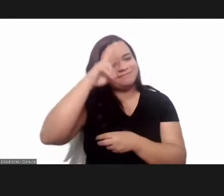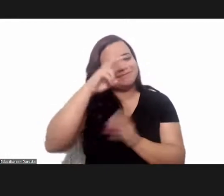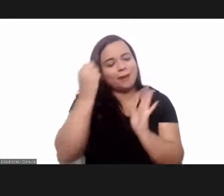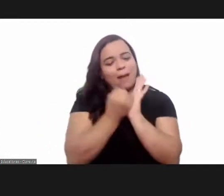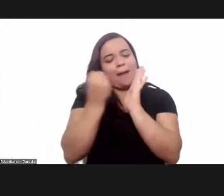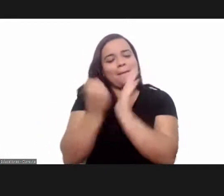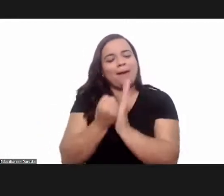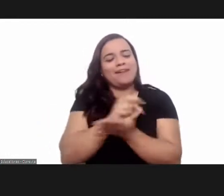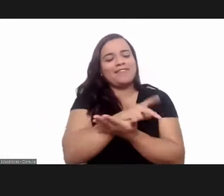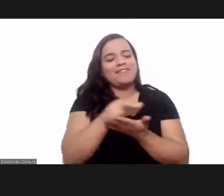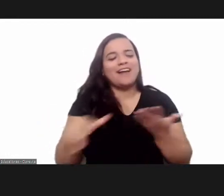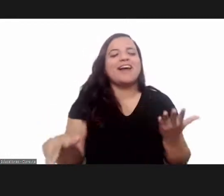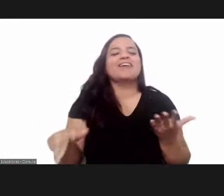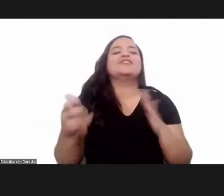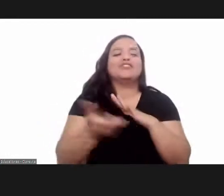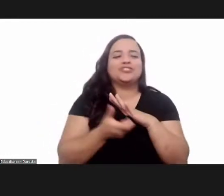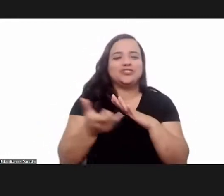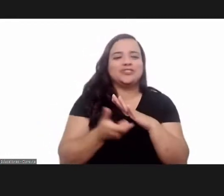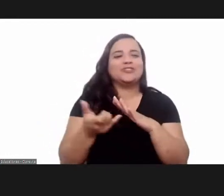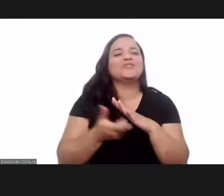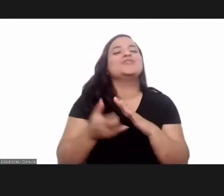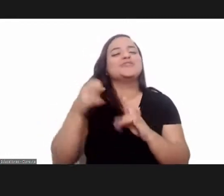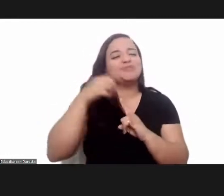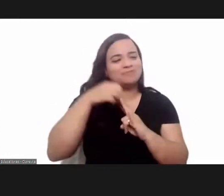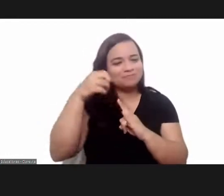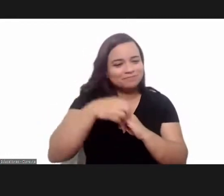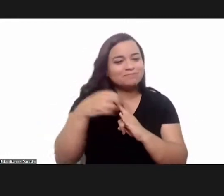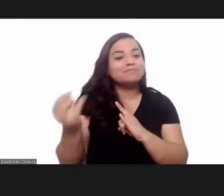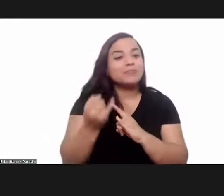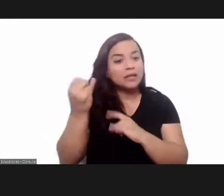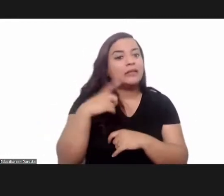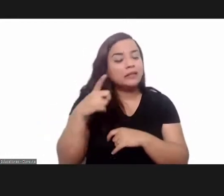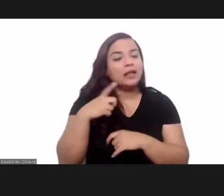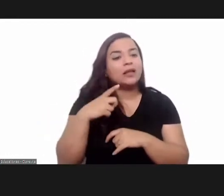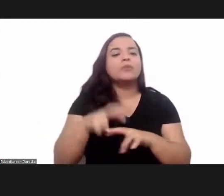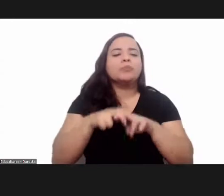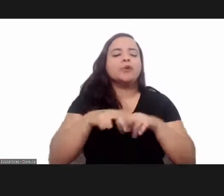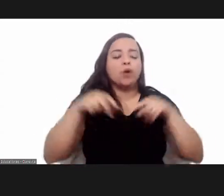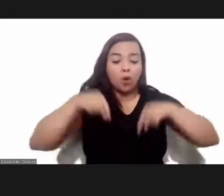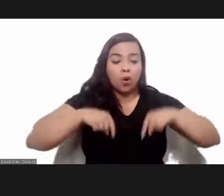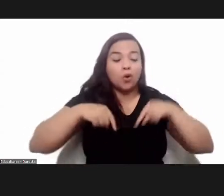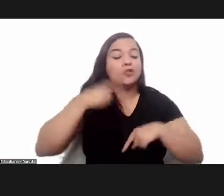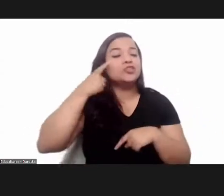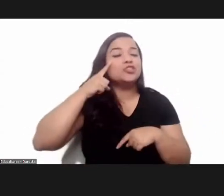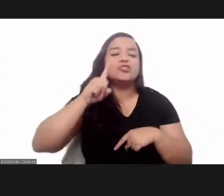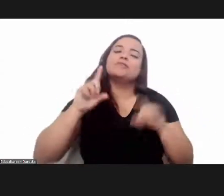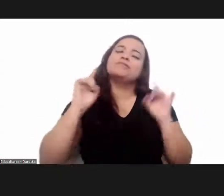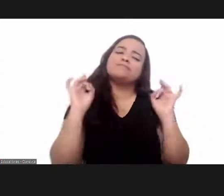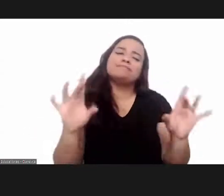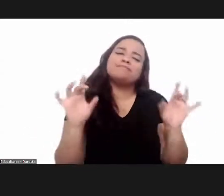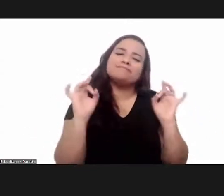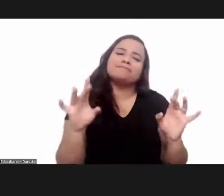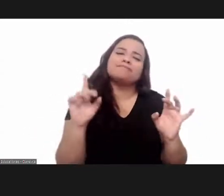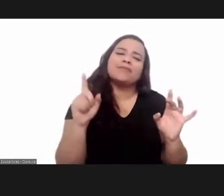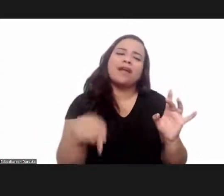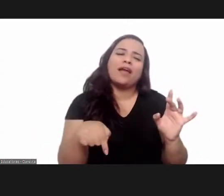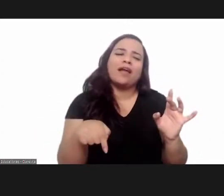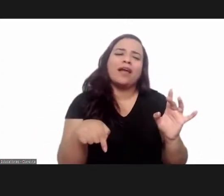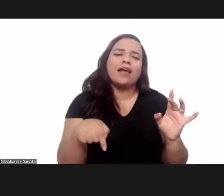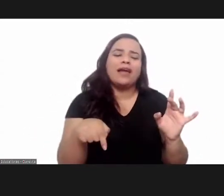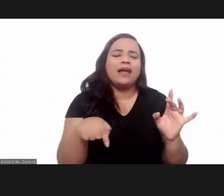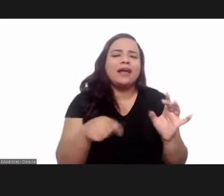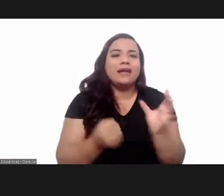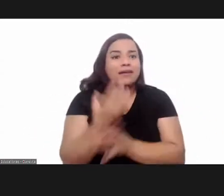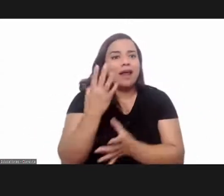memorias was a fundamental pillar for this knowledge production so today is a special day of